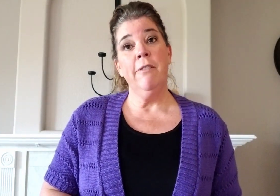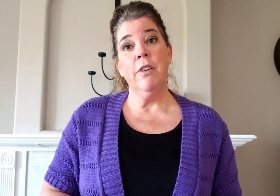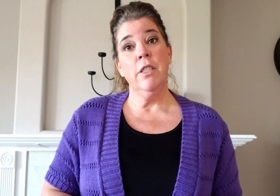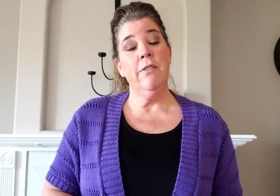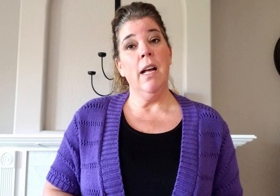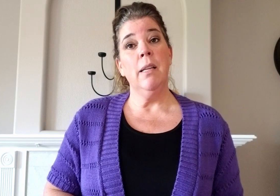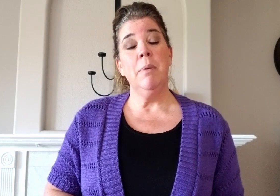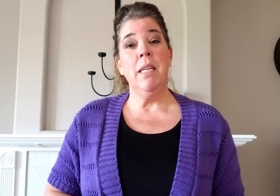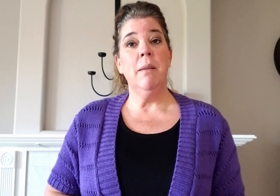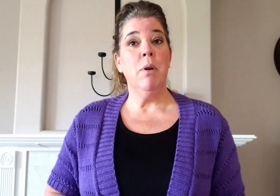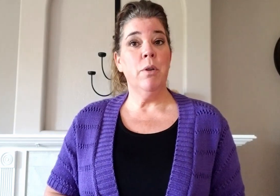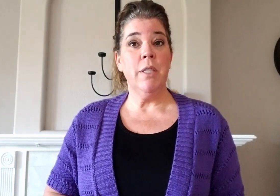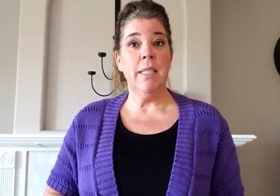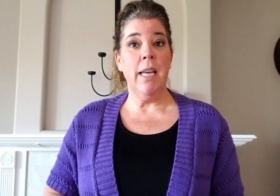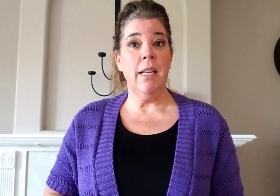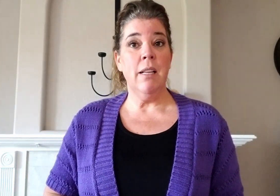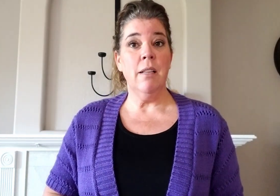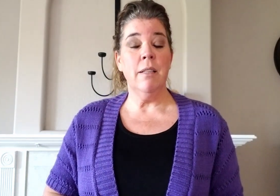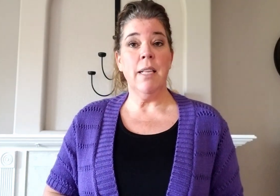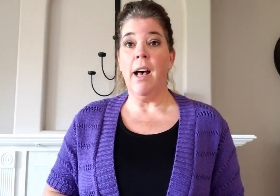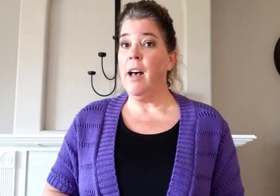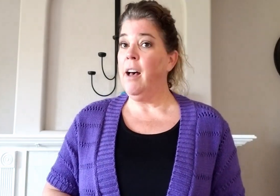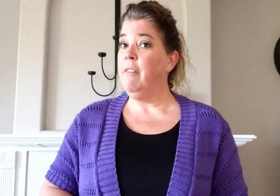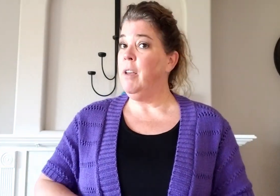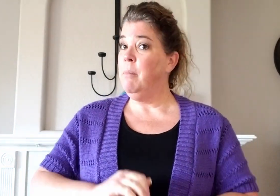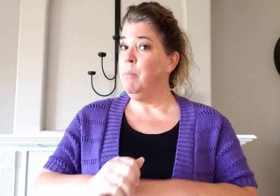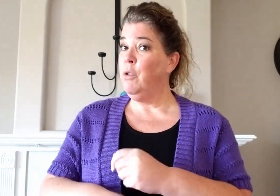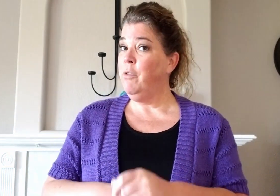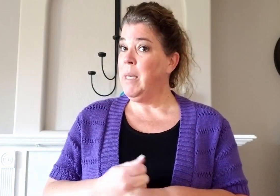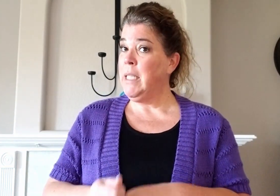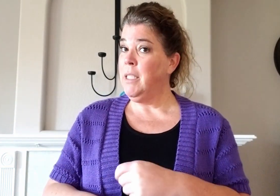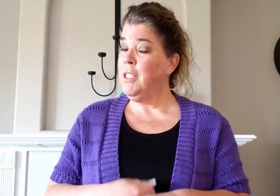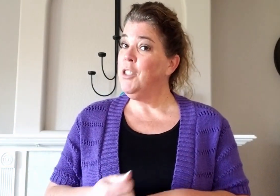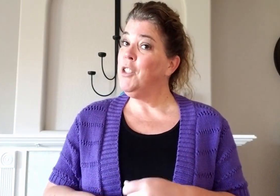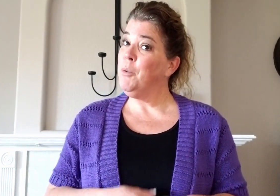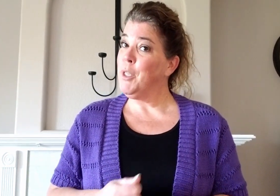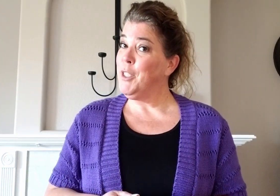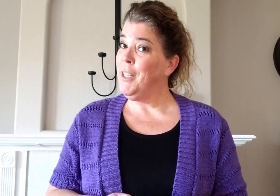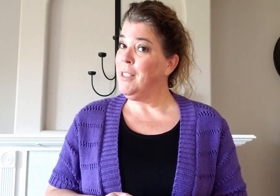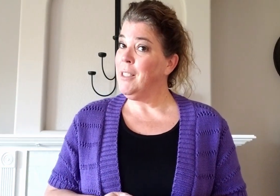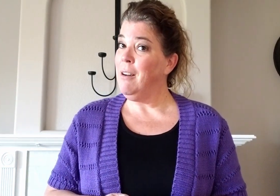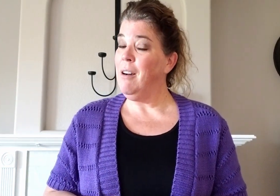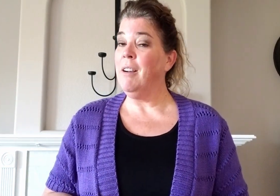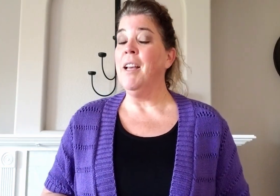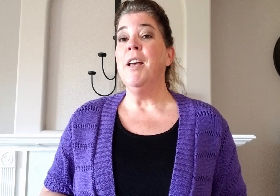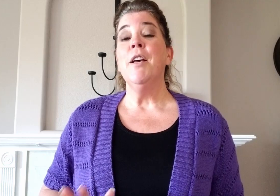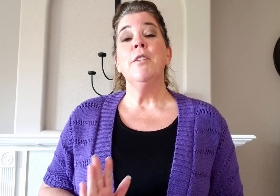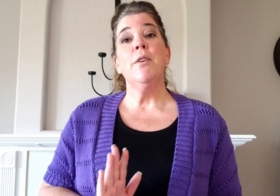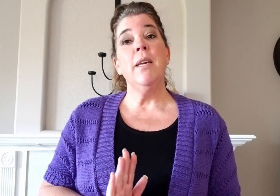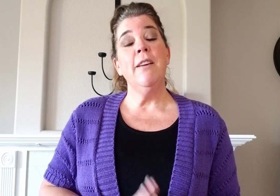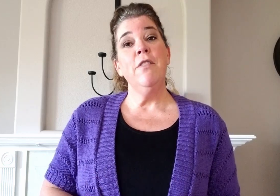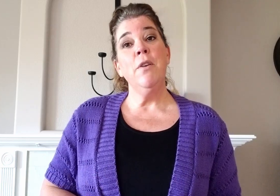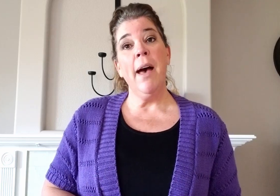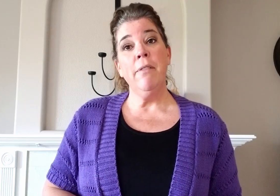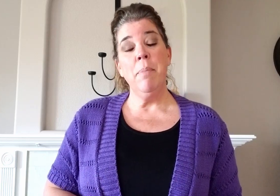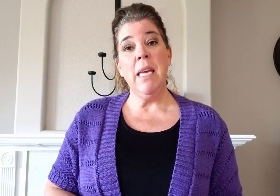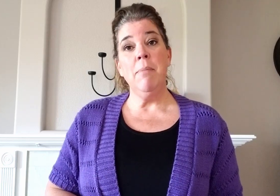for developing the motor skills of movement to the words in the song. So if you have a baby